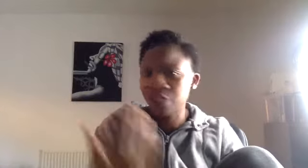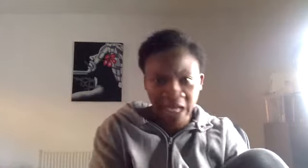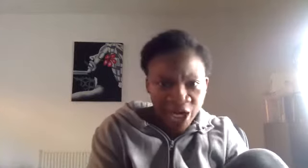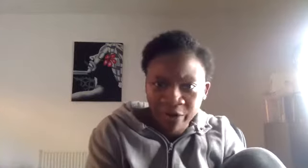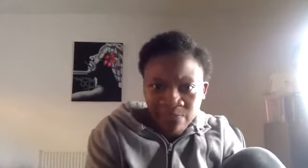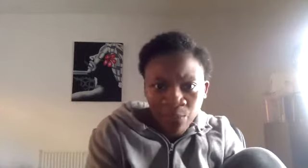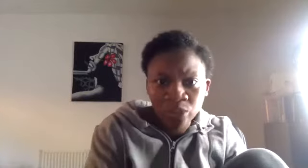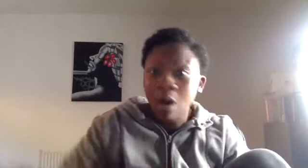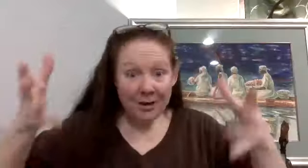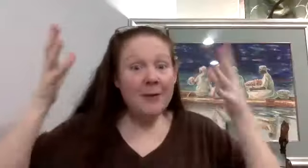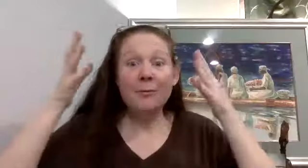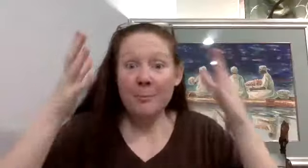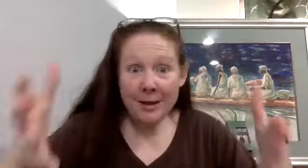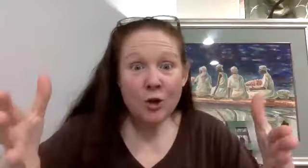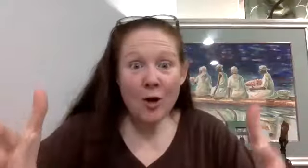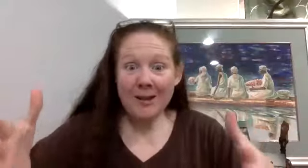I increase? In terms of immense stress.